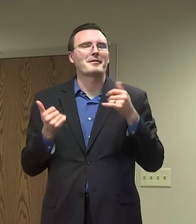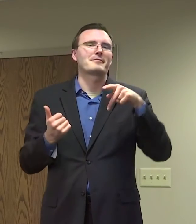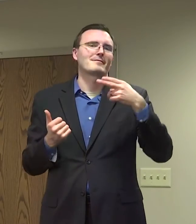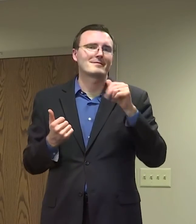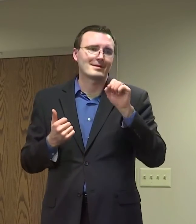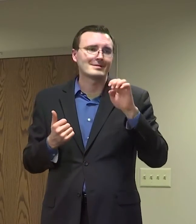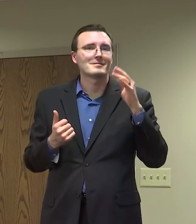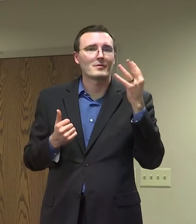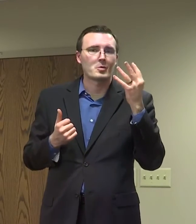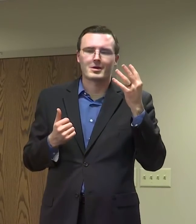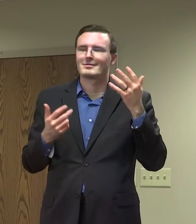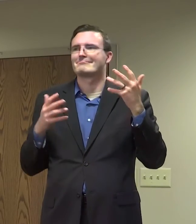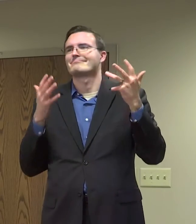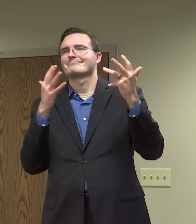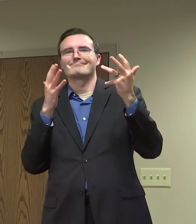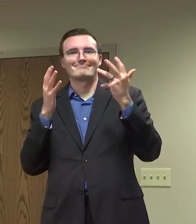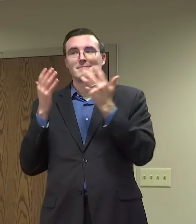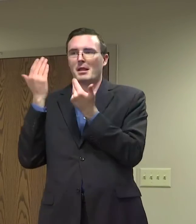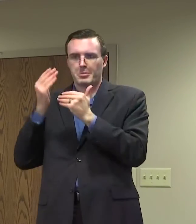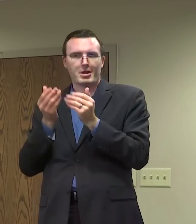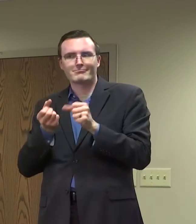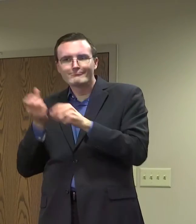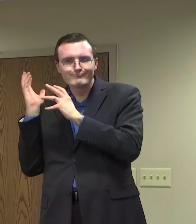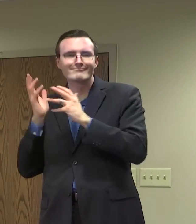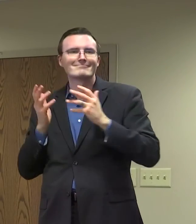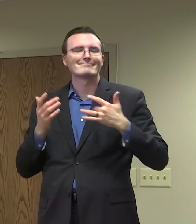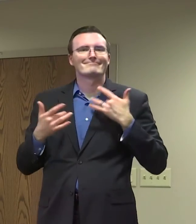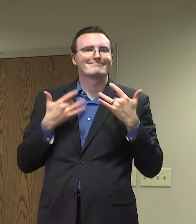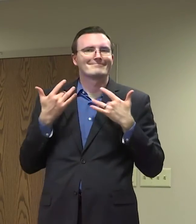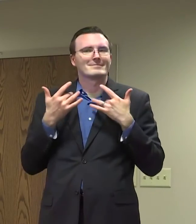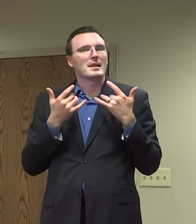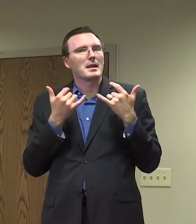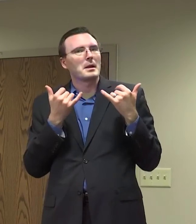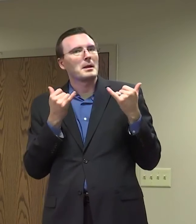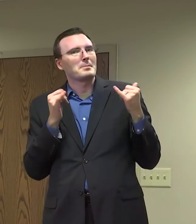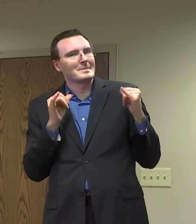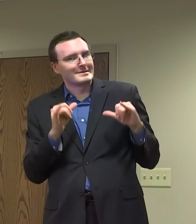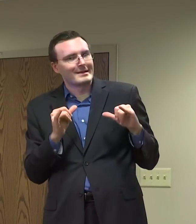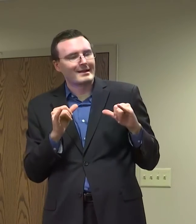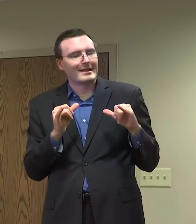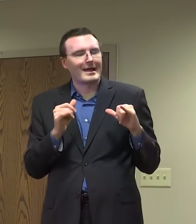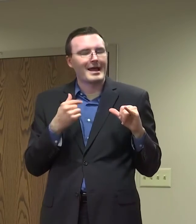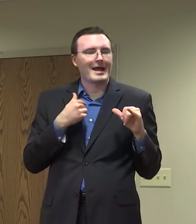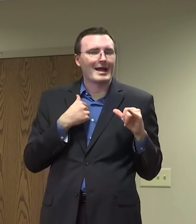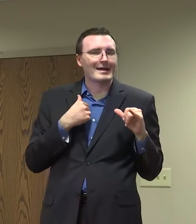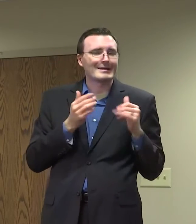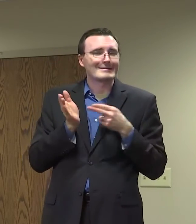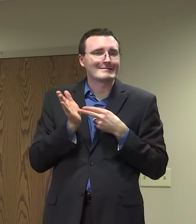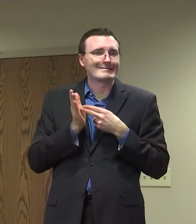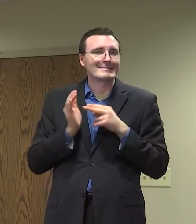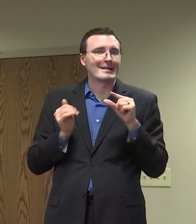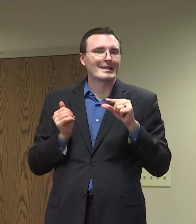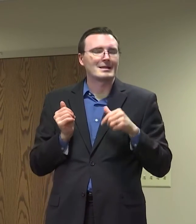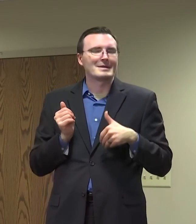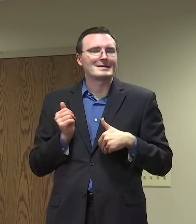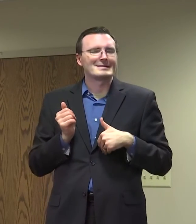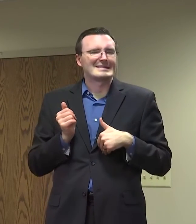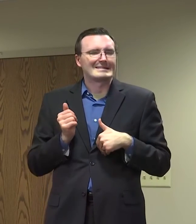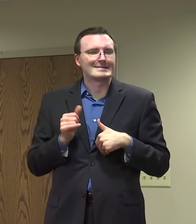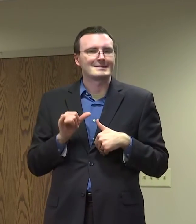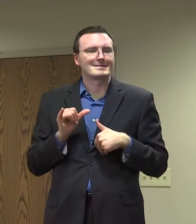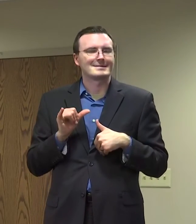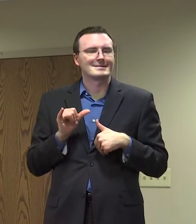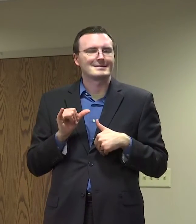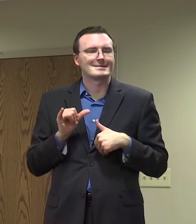However, I would be lying to you if I didn't say I'm a little bit fearful as well. I think there is a tendency after